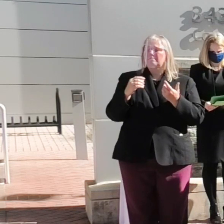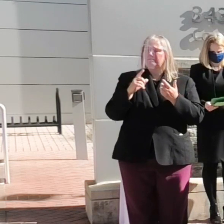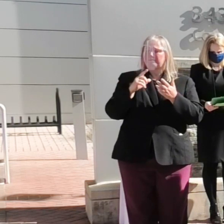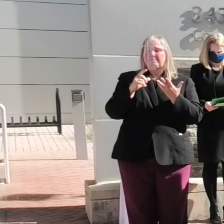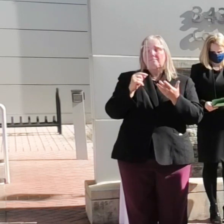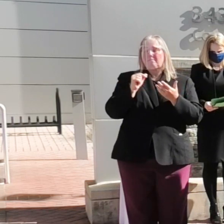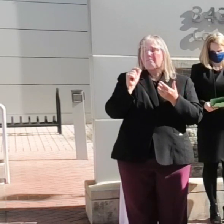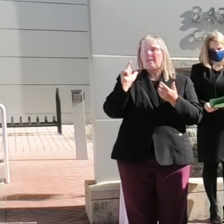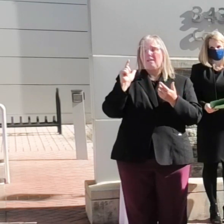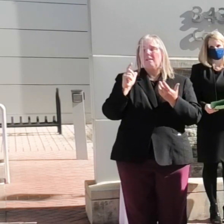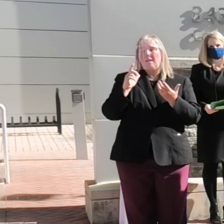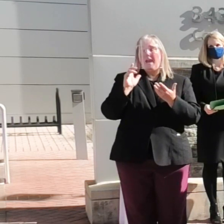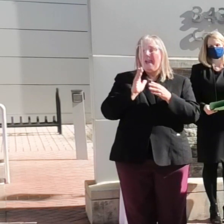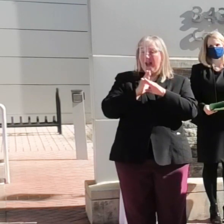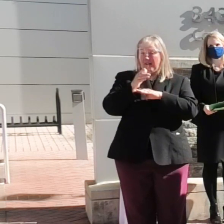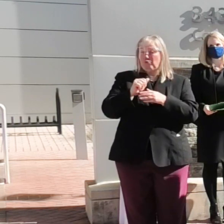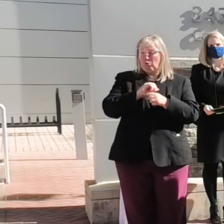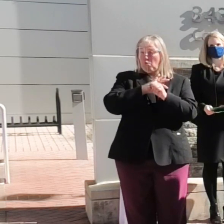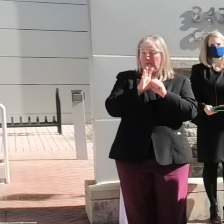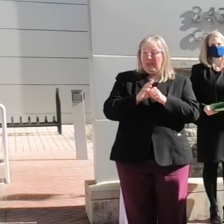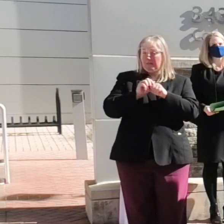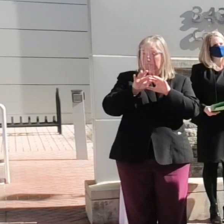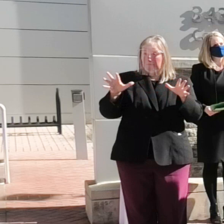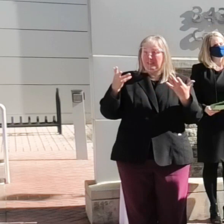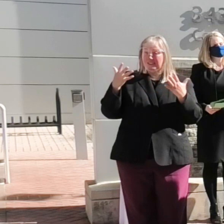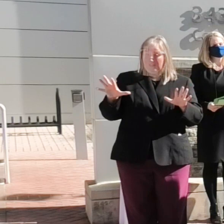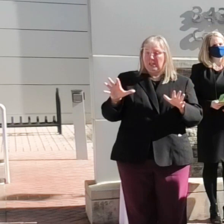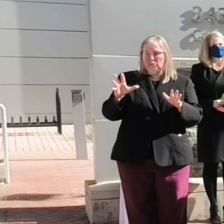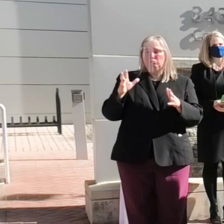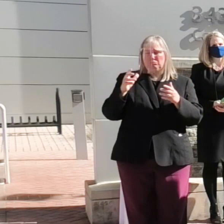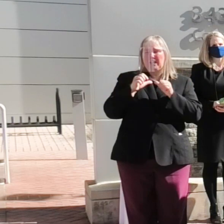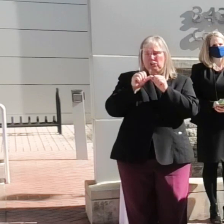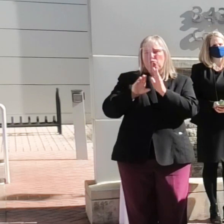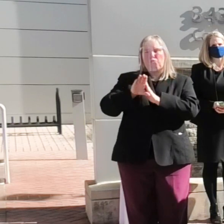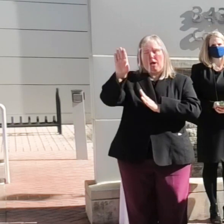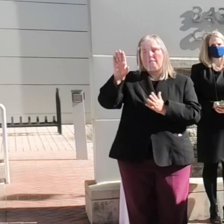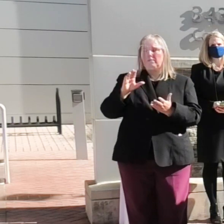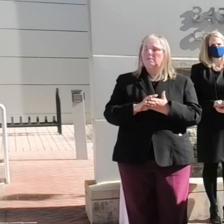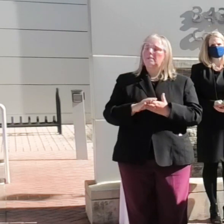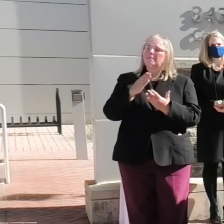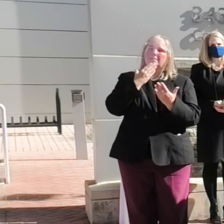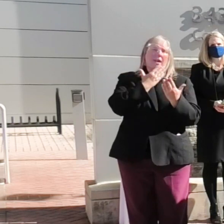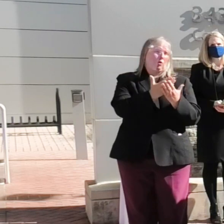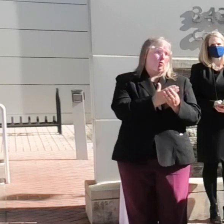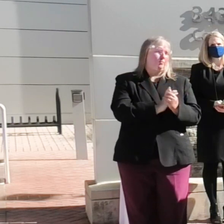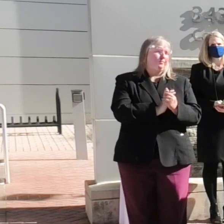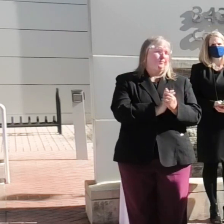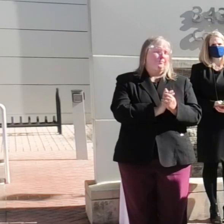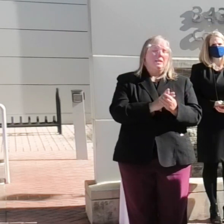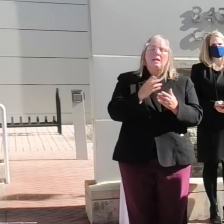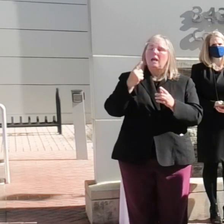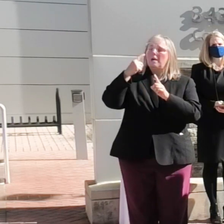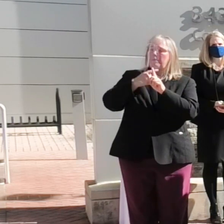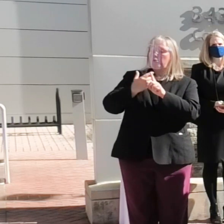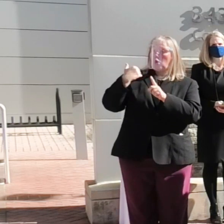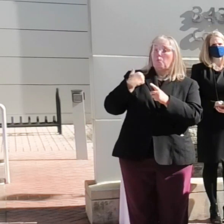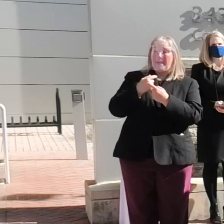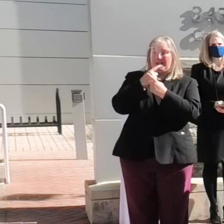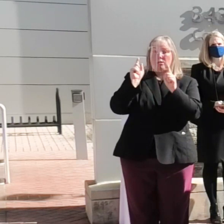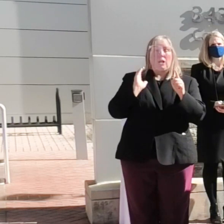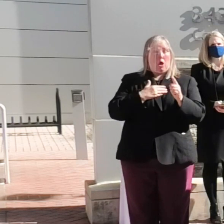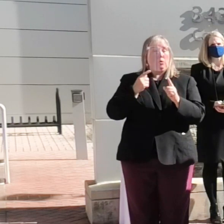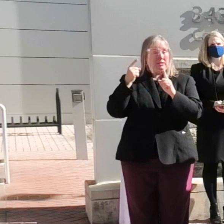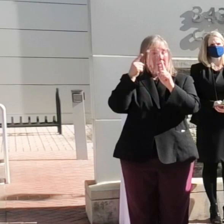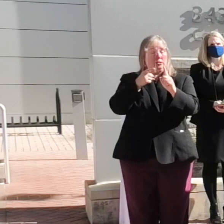pandemic, thrive. And I thank you. Last month, we announced our intention to provide a million